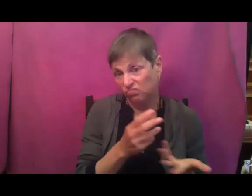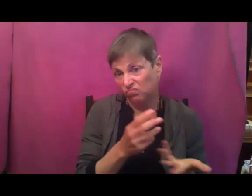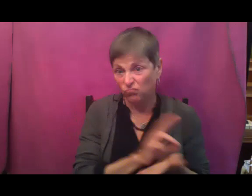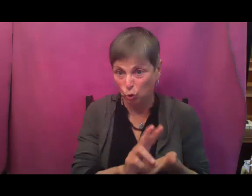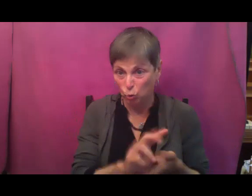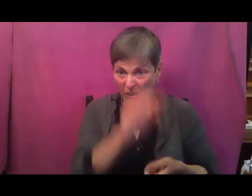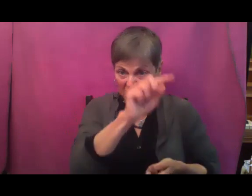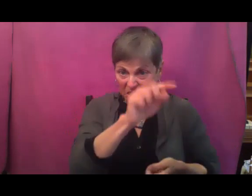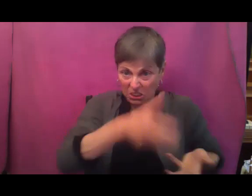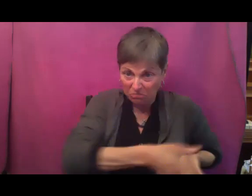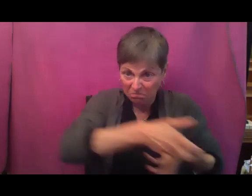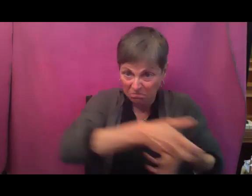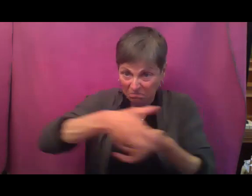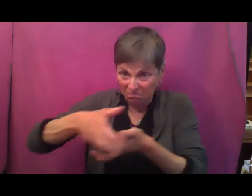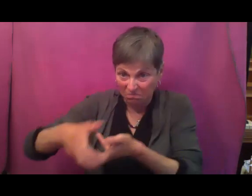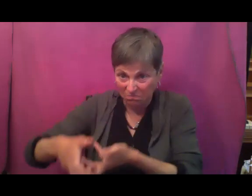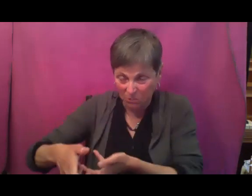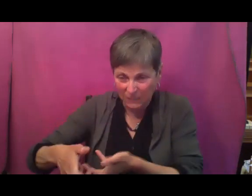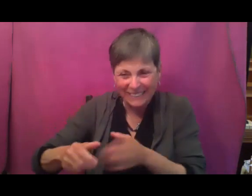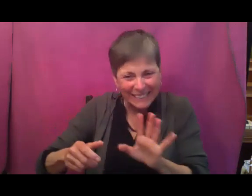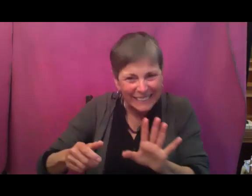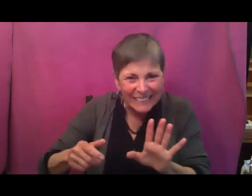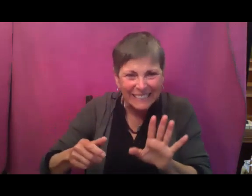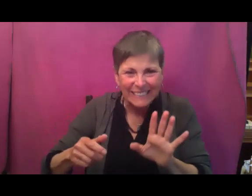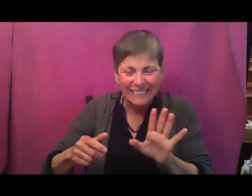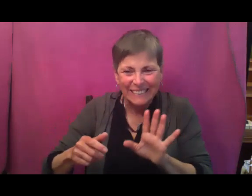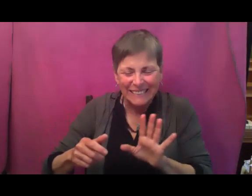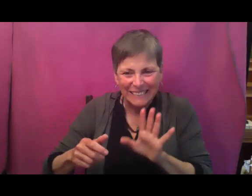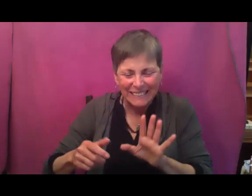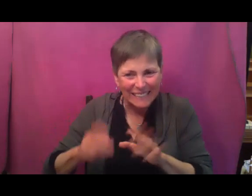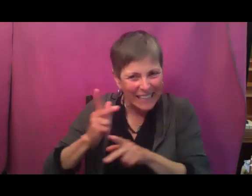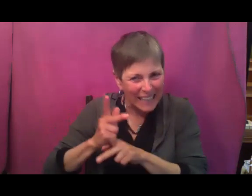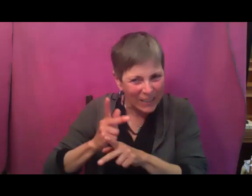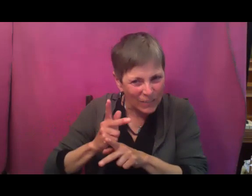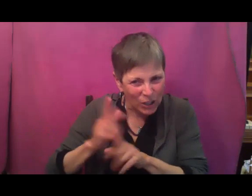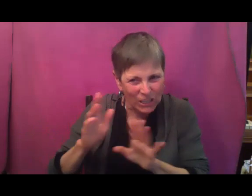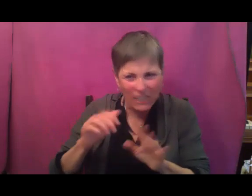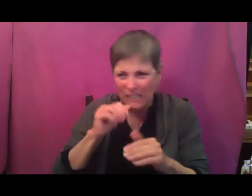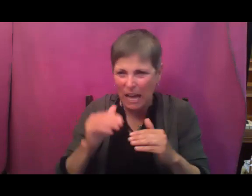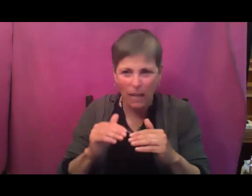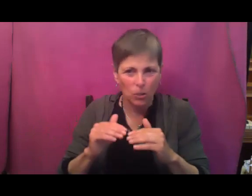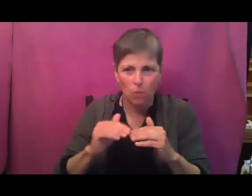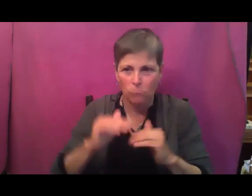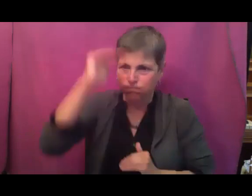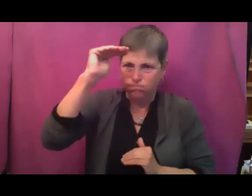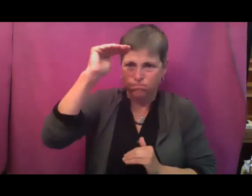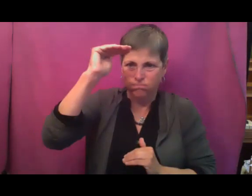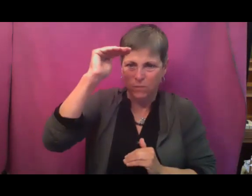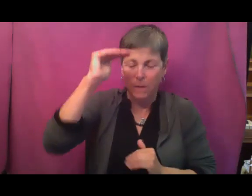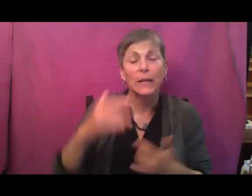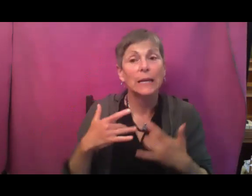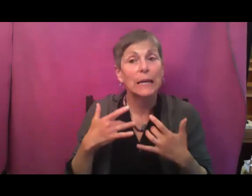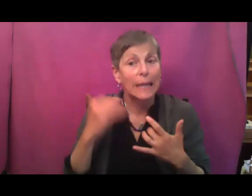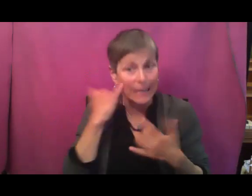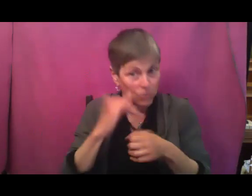just make sure it's not too much of too much older and know that they tend to fruit earlier because they're